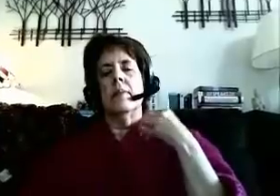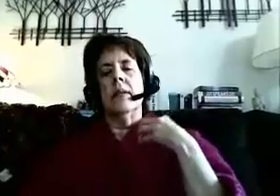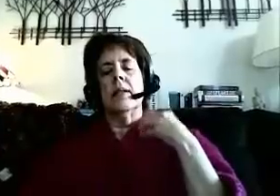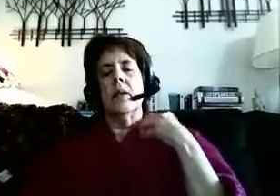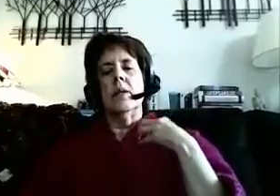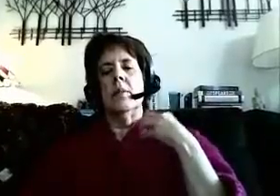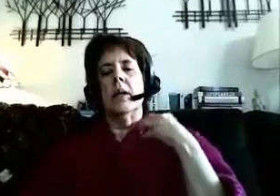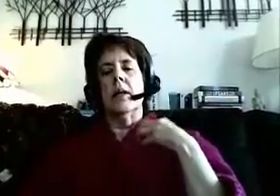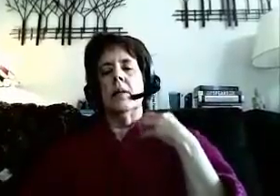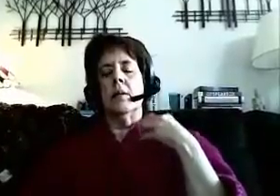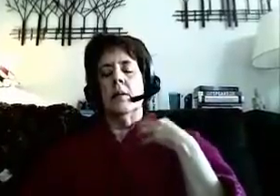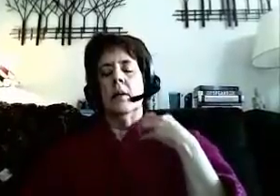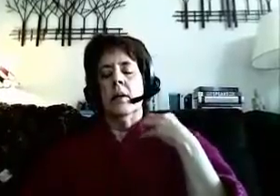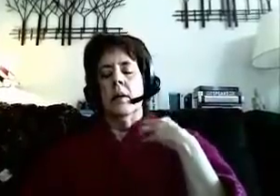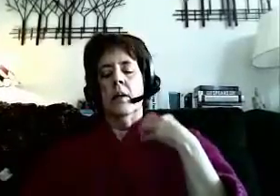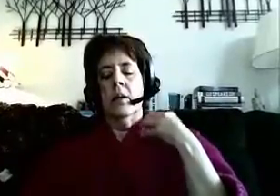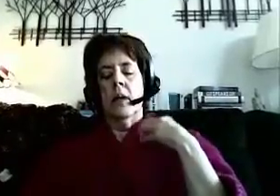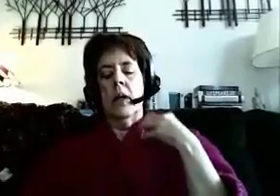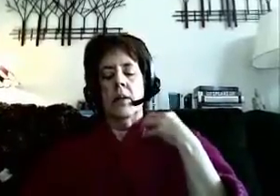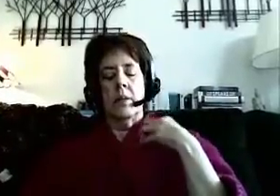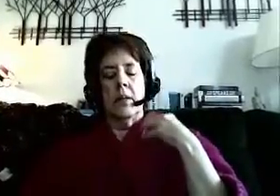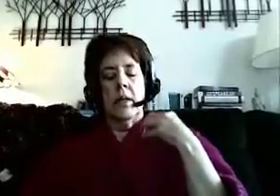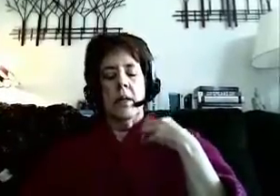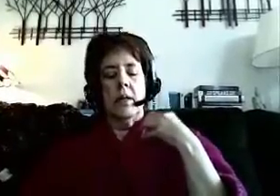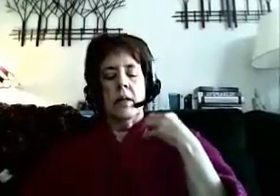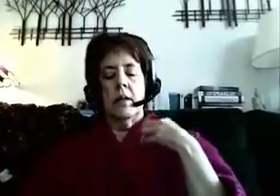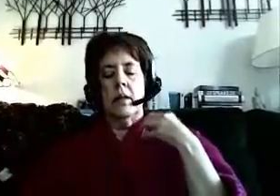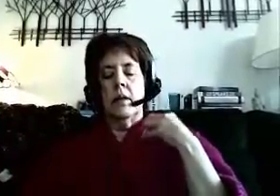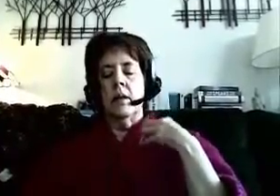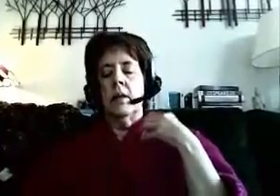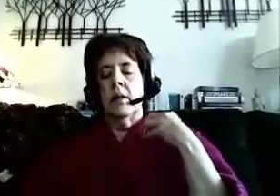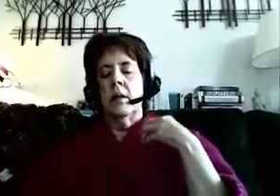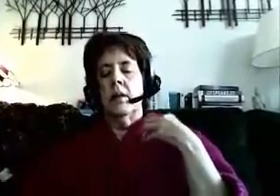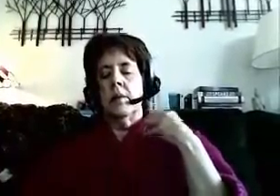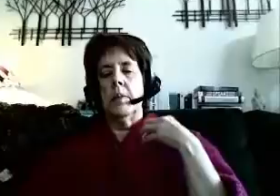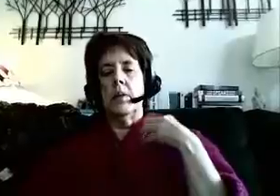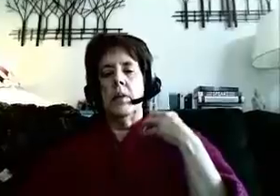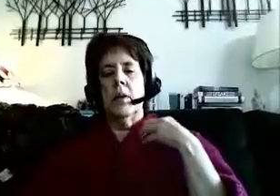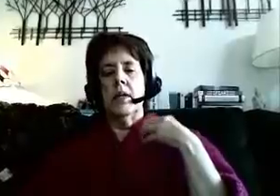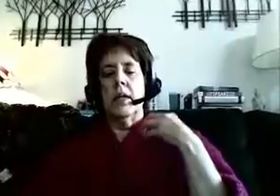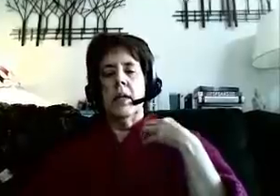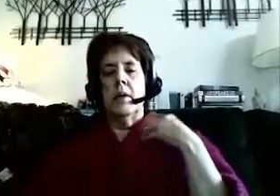It's always been on this planet. People do it all the time.